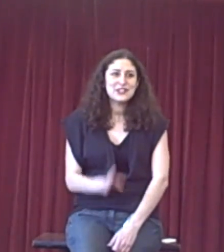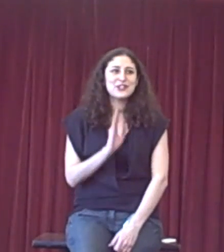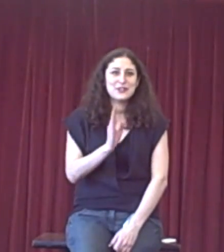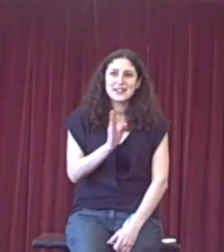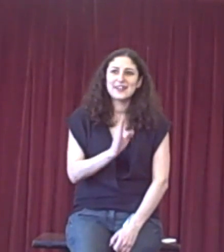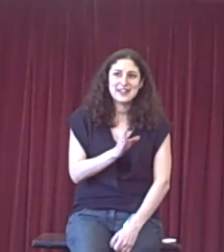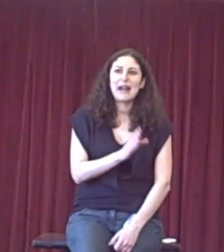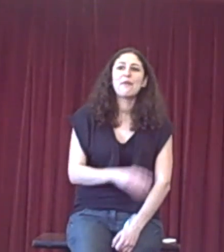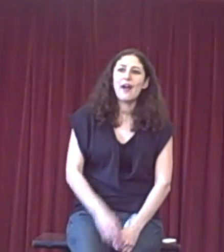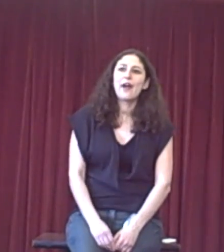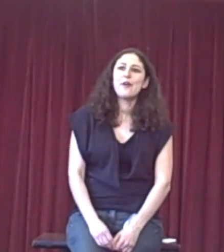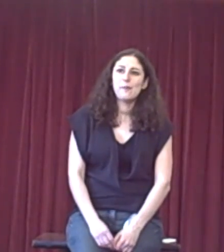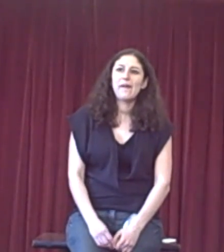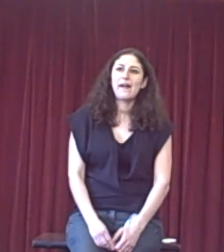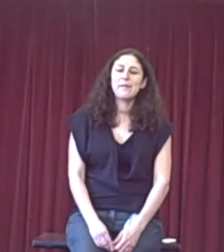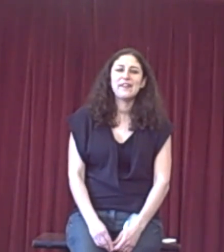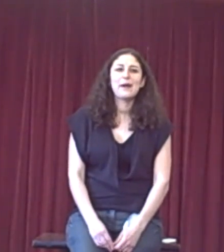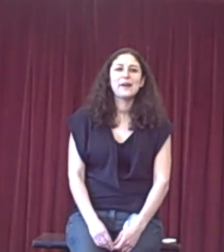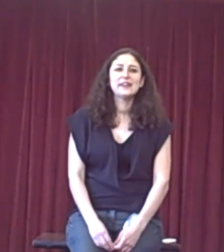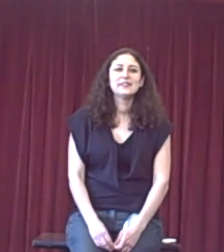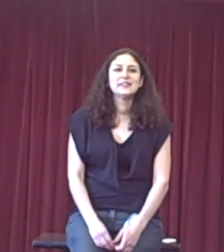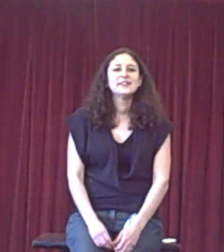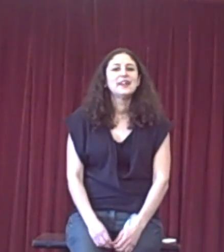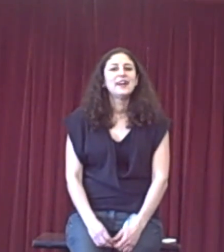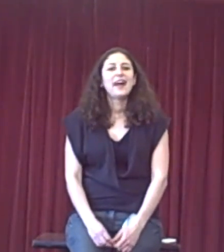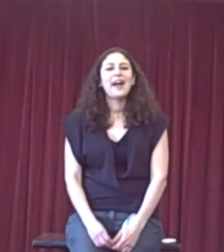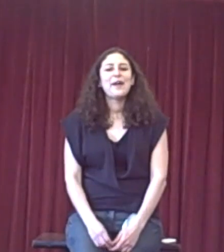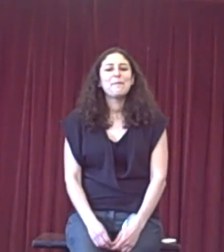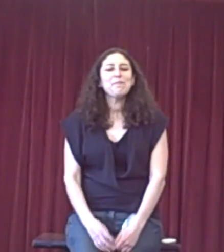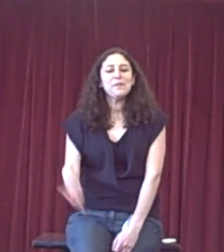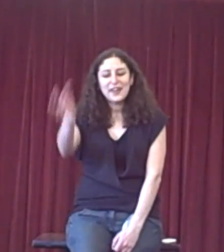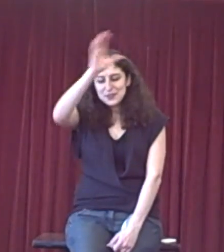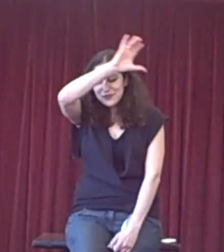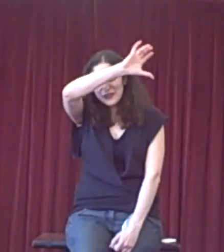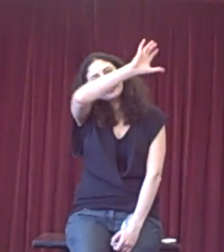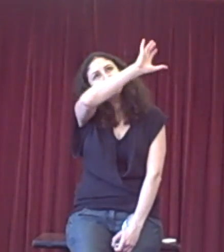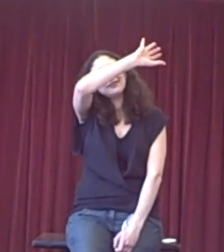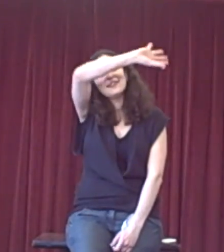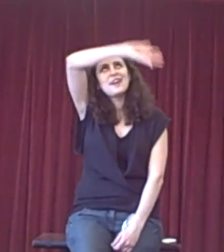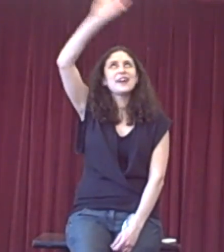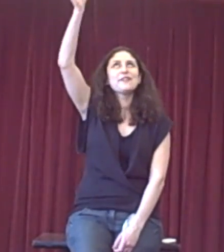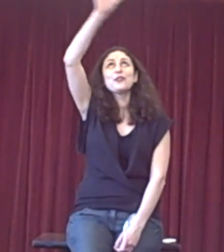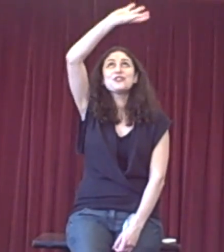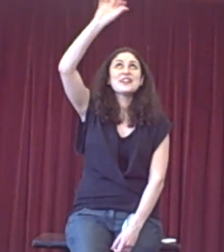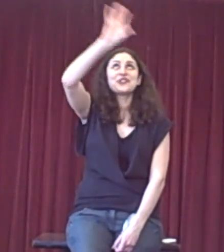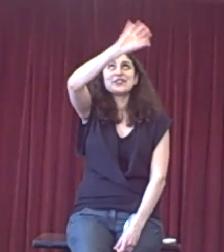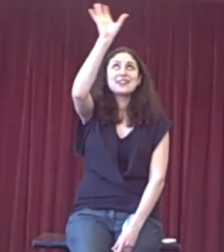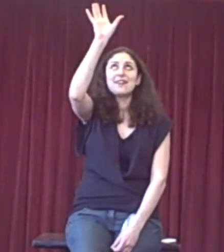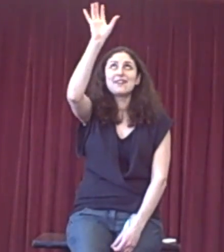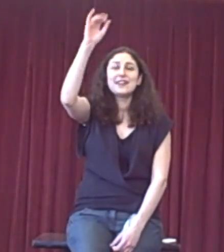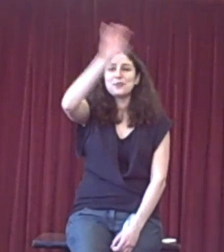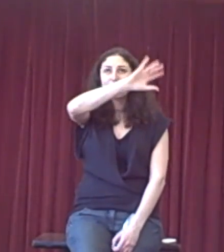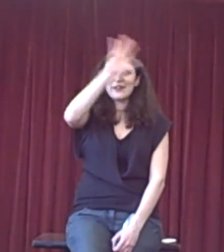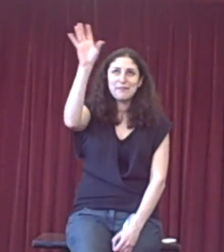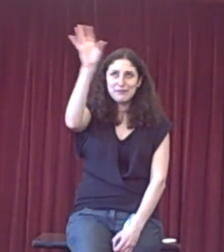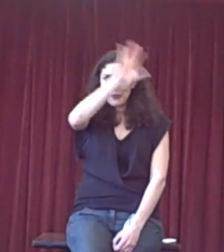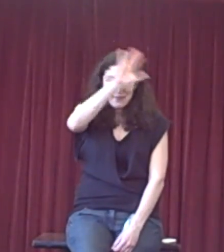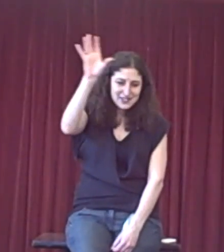to do to hammer it out in that way. So yes, we've got our kind of contradiction slides. We've got our premise